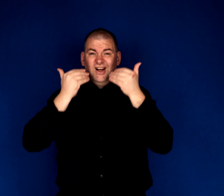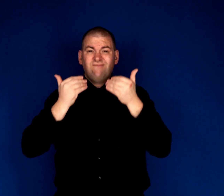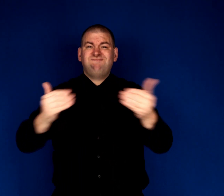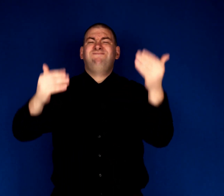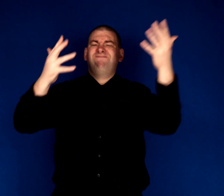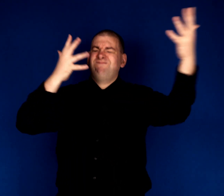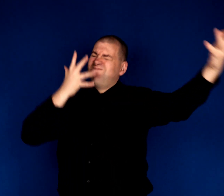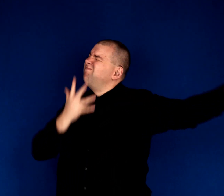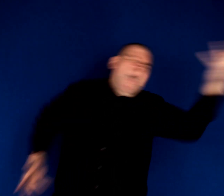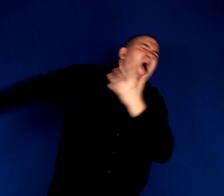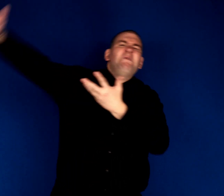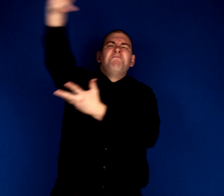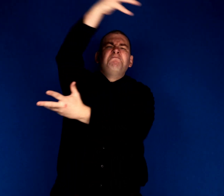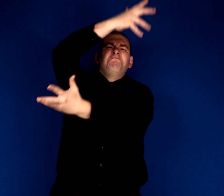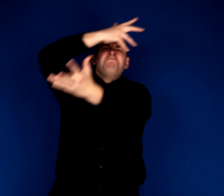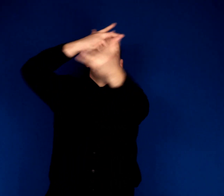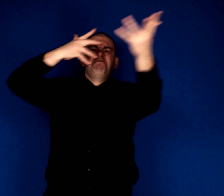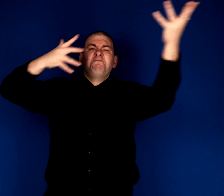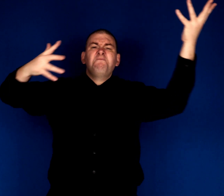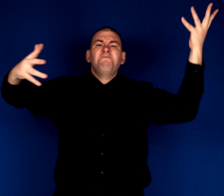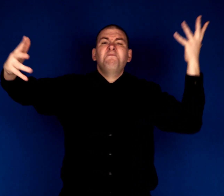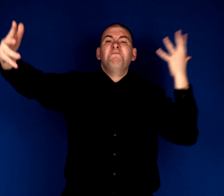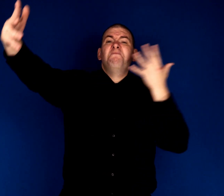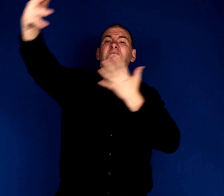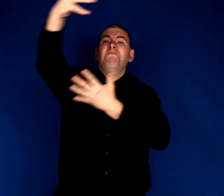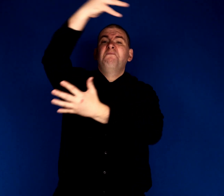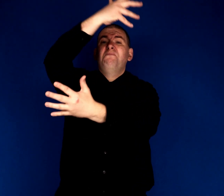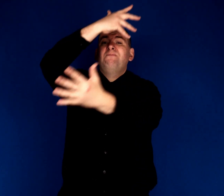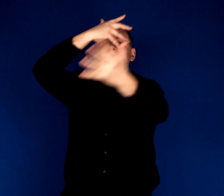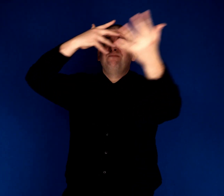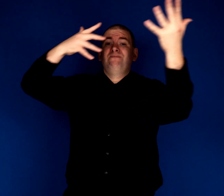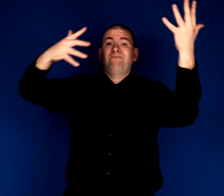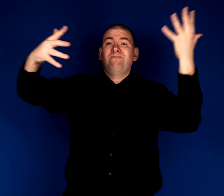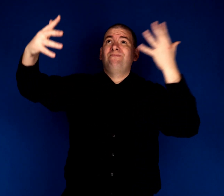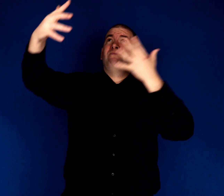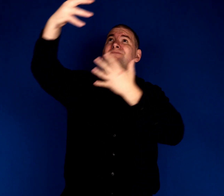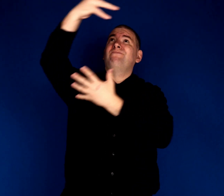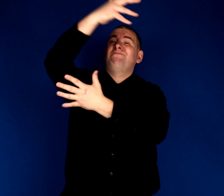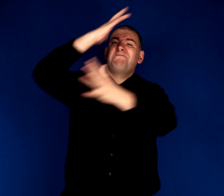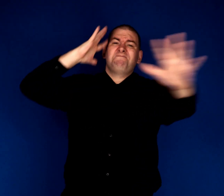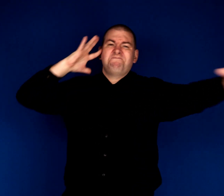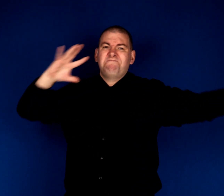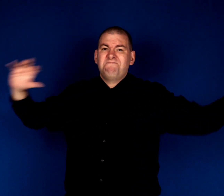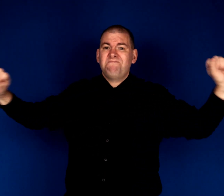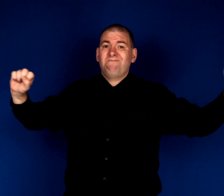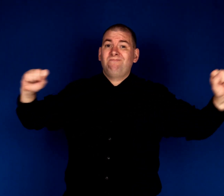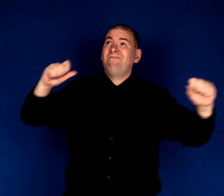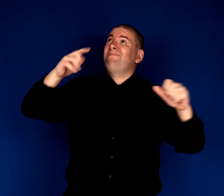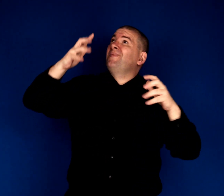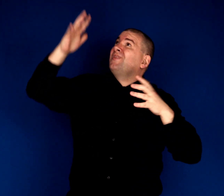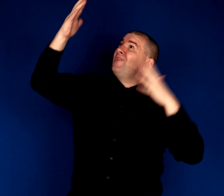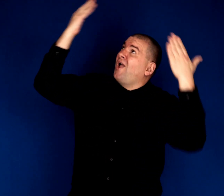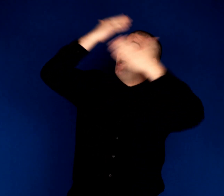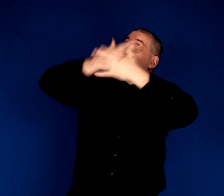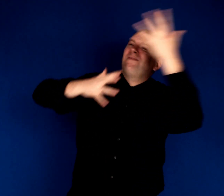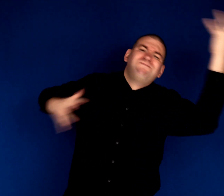So let the storms rage high, the dark clouds rise.